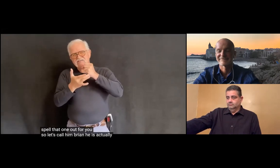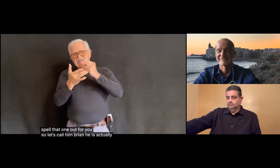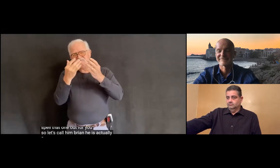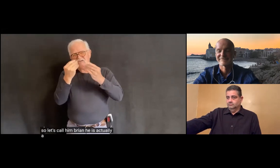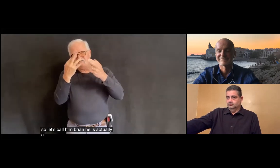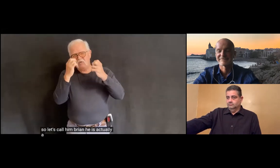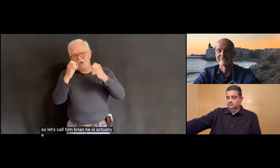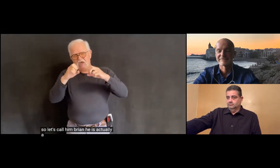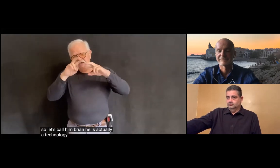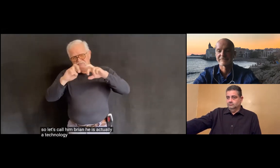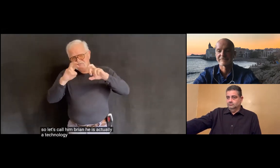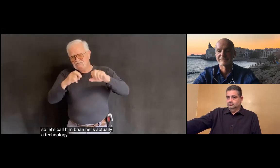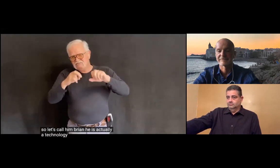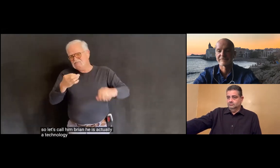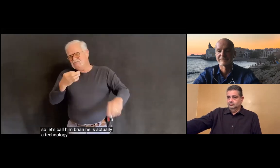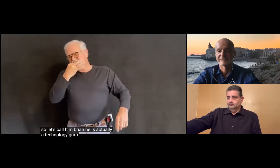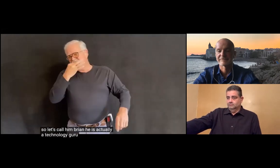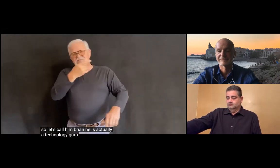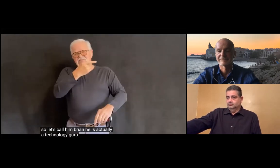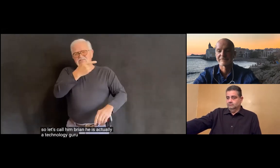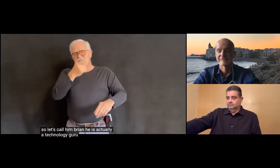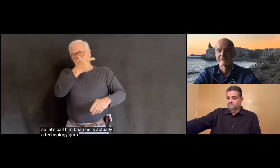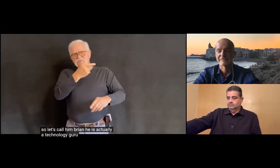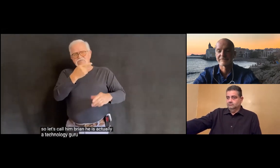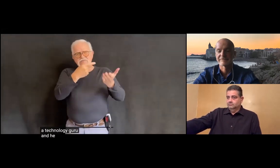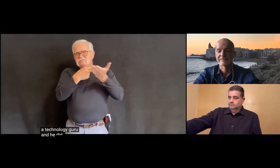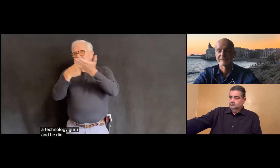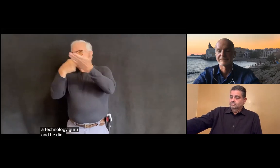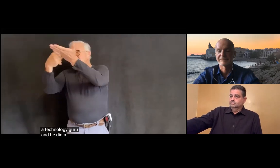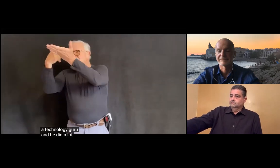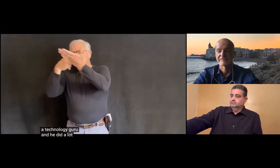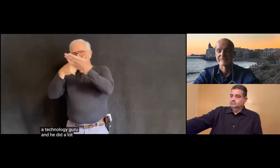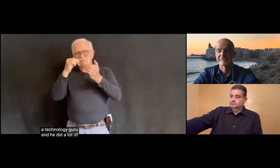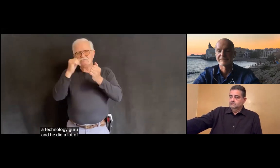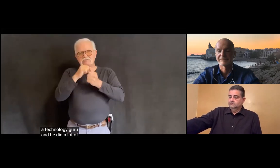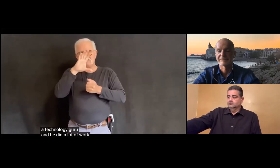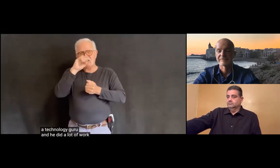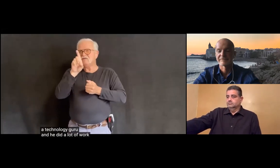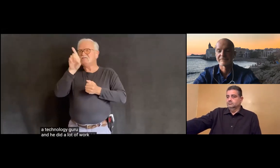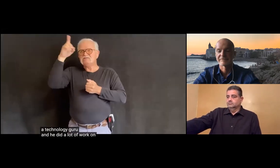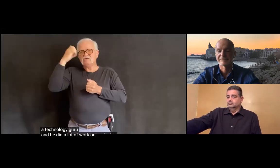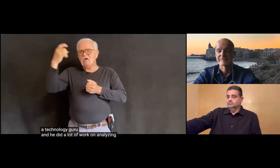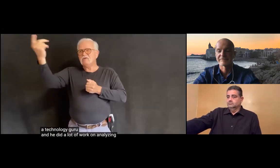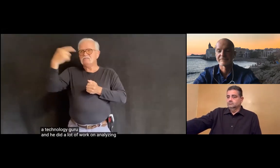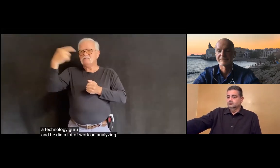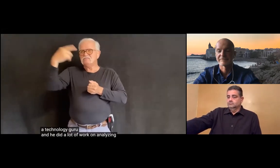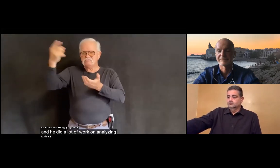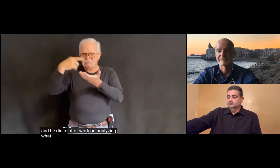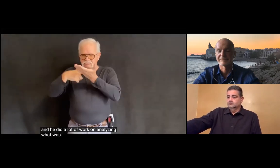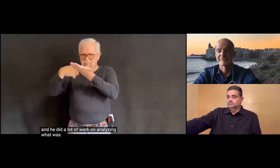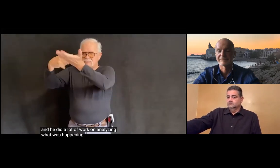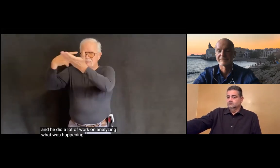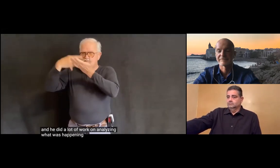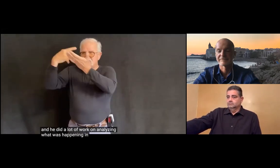actually a technology guru, and he did a lot of work on analyzing what was